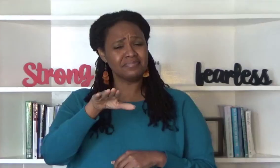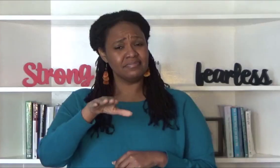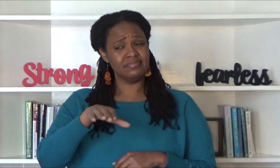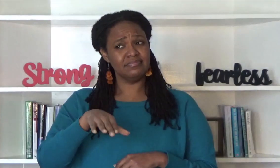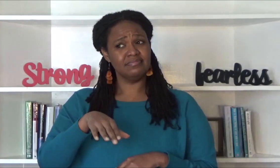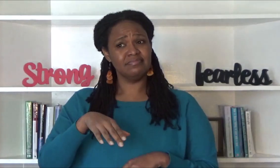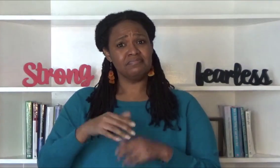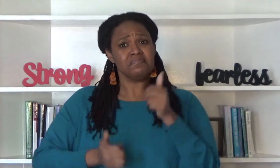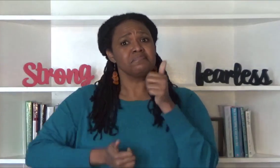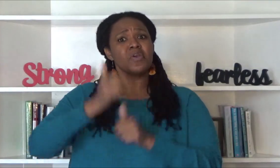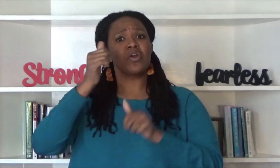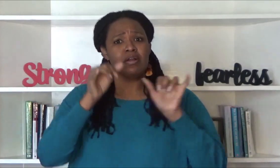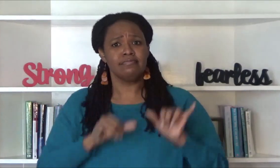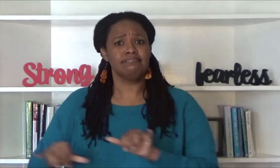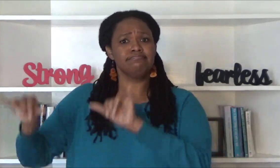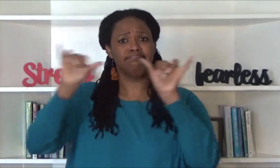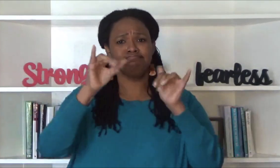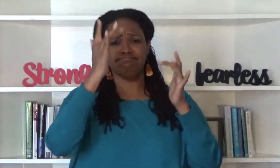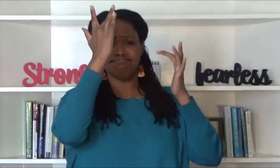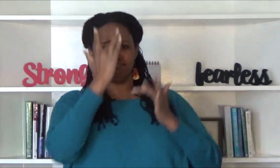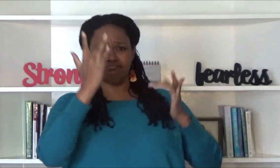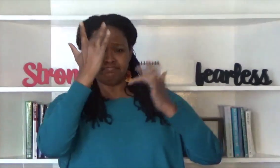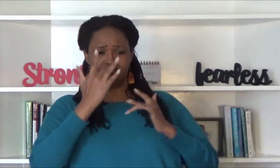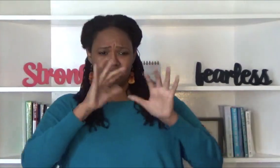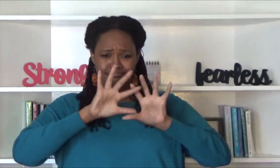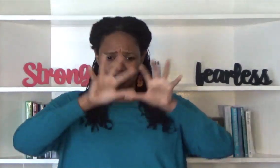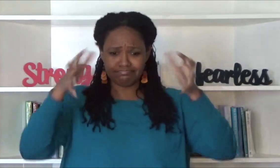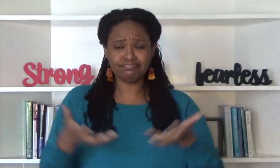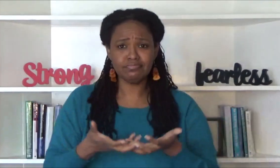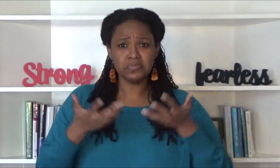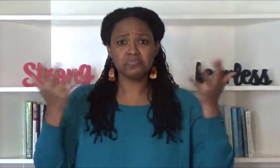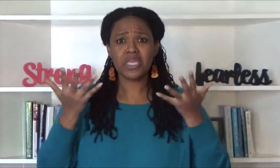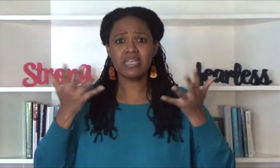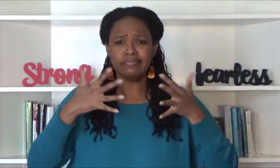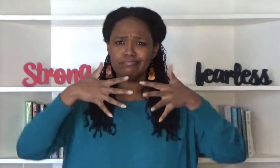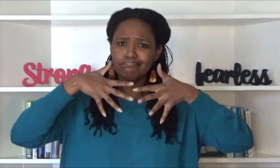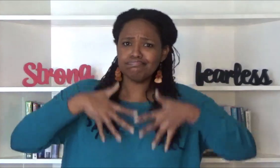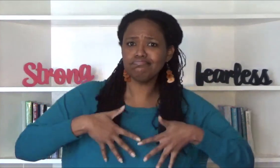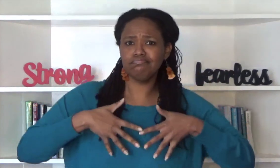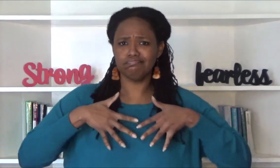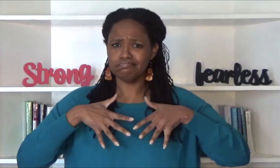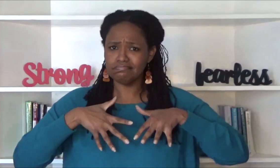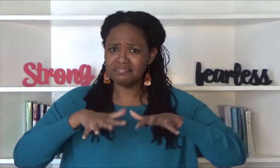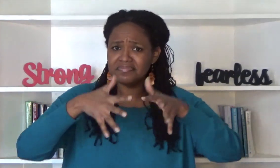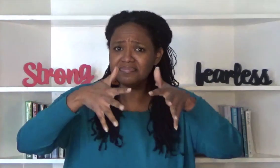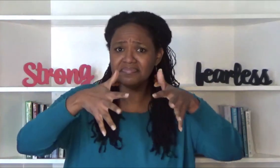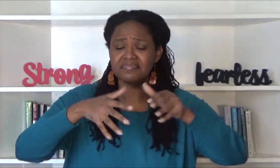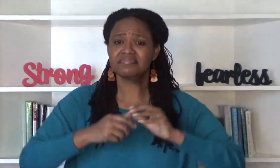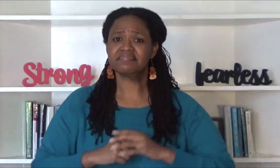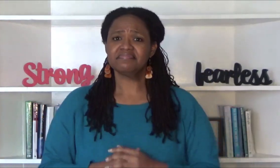you know that the most common illnesses worldwide are depression and anxiety